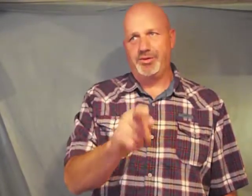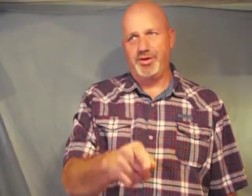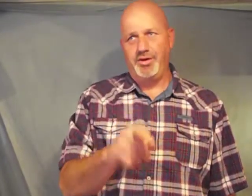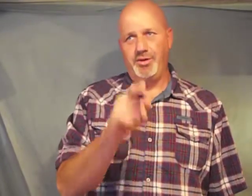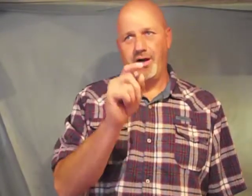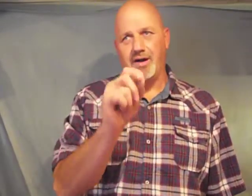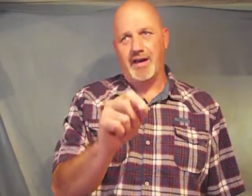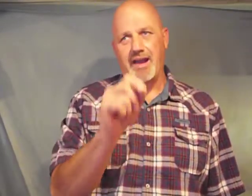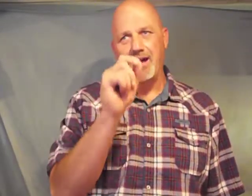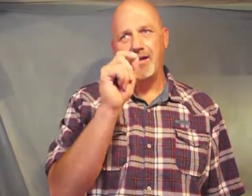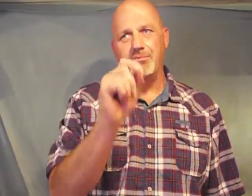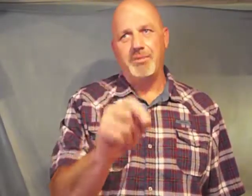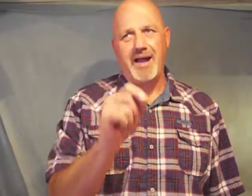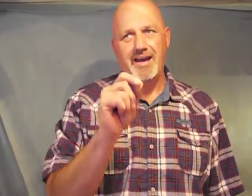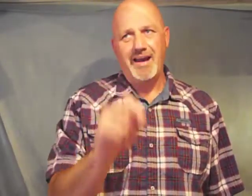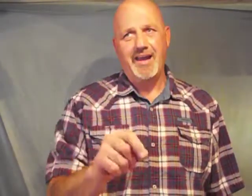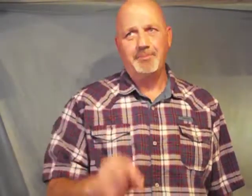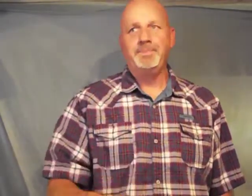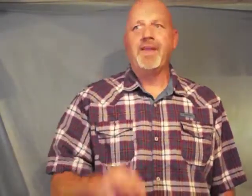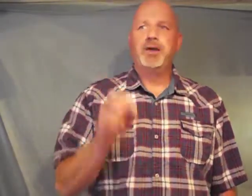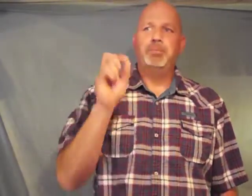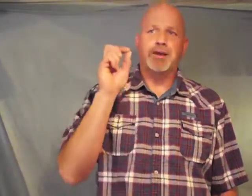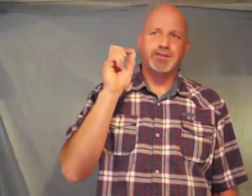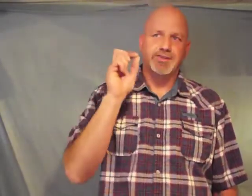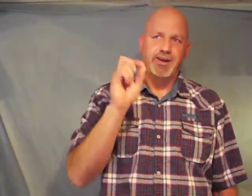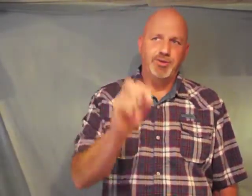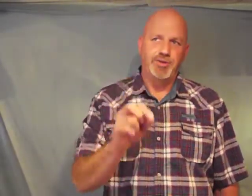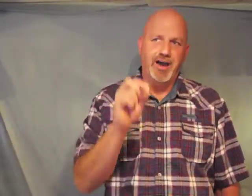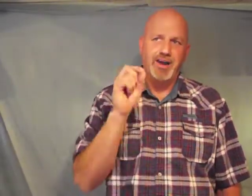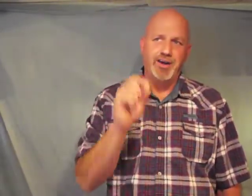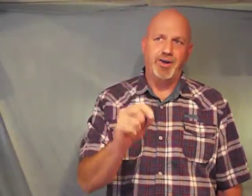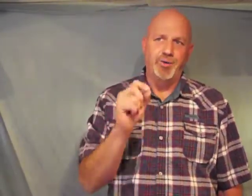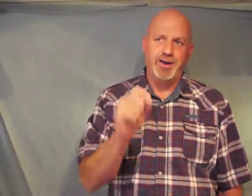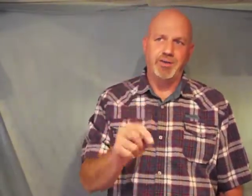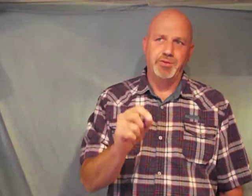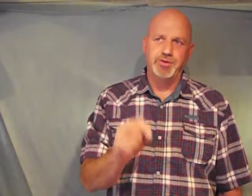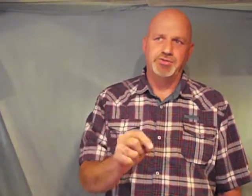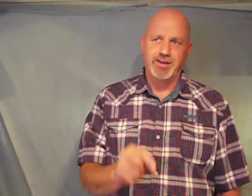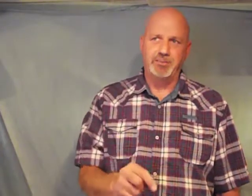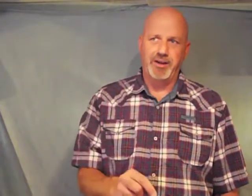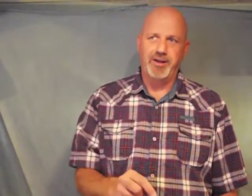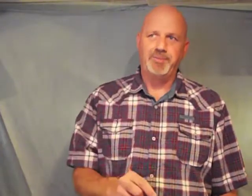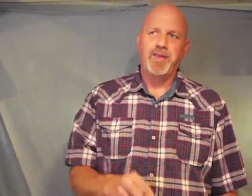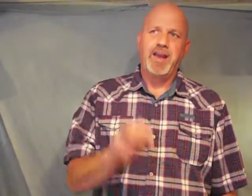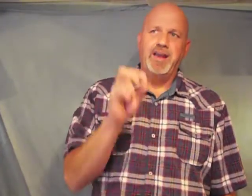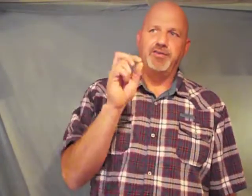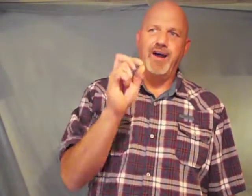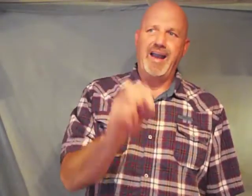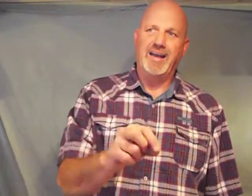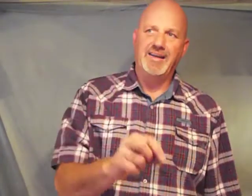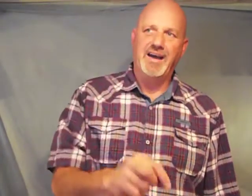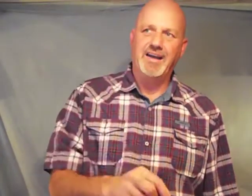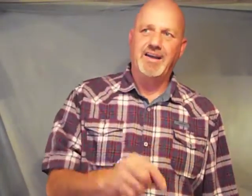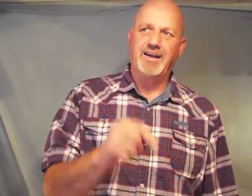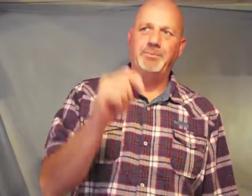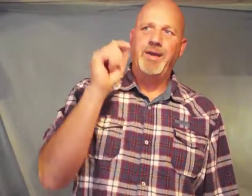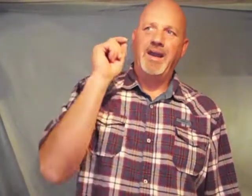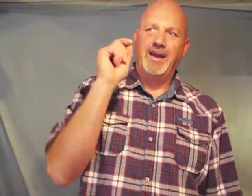to you on account of my name because they do not know him who sent me if I had not come and